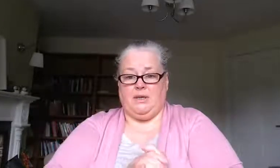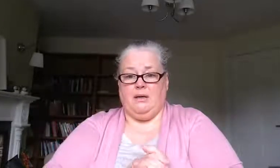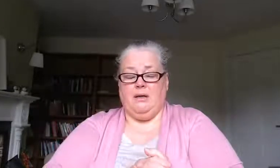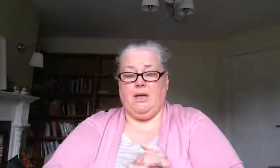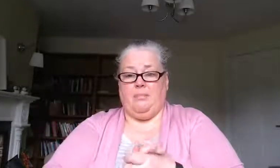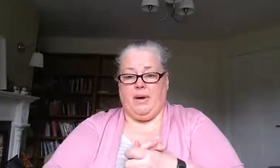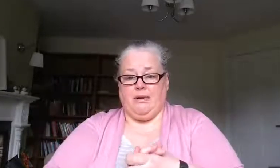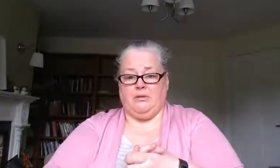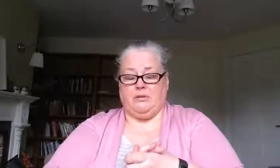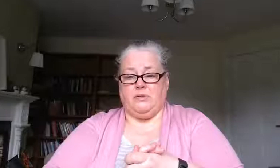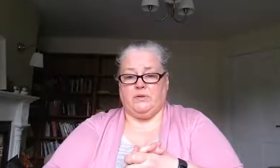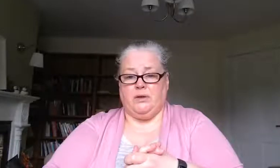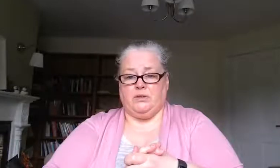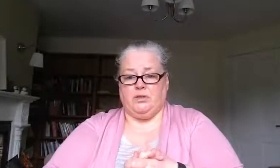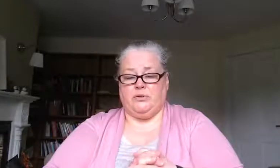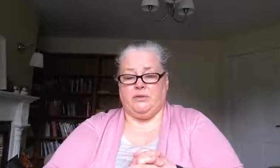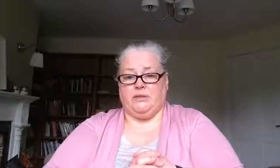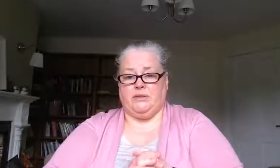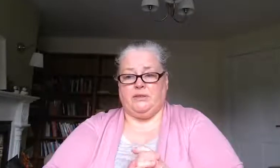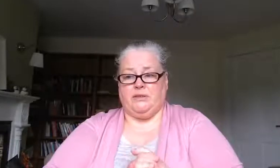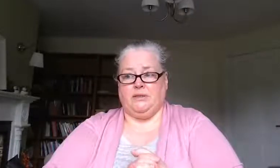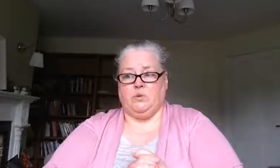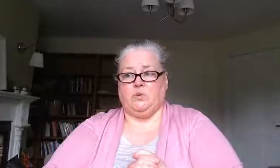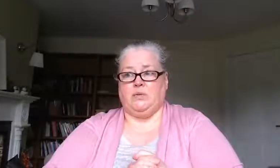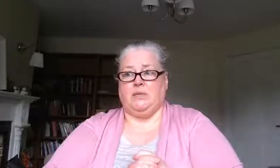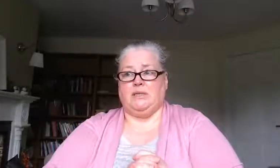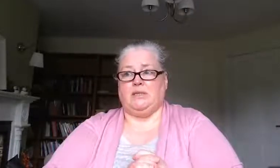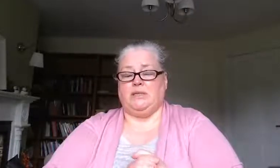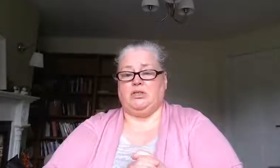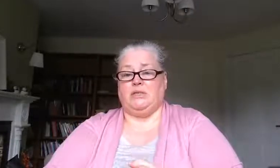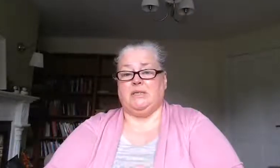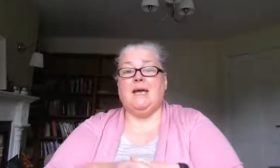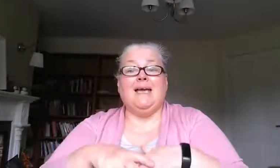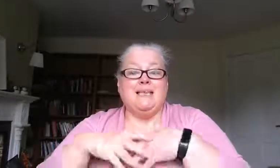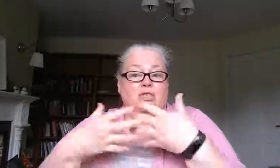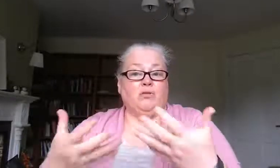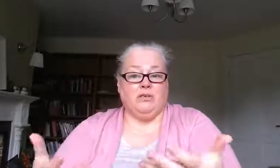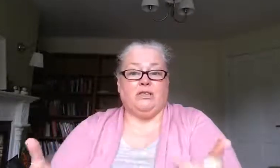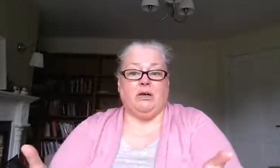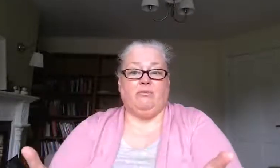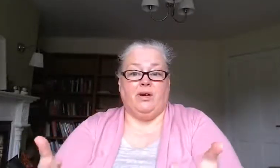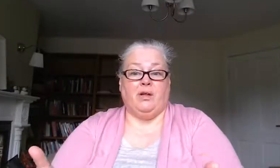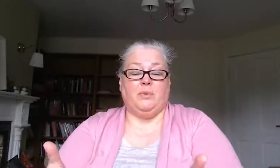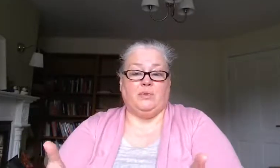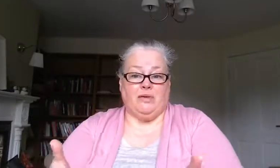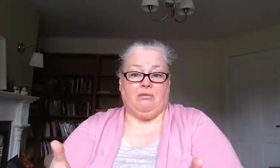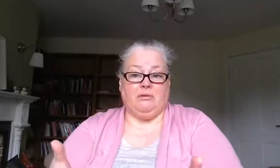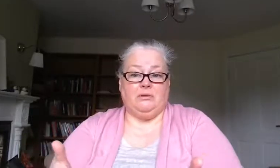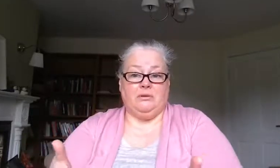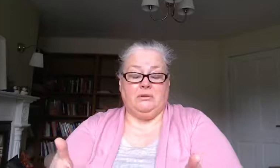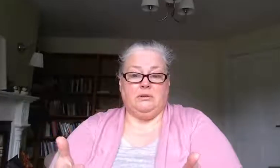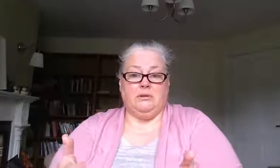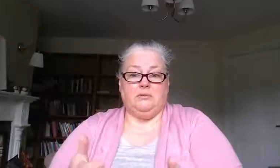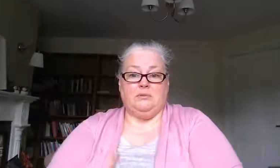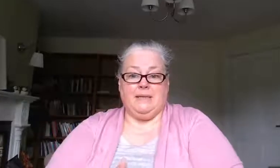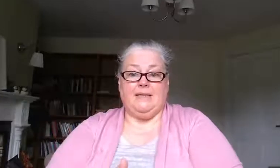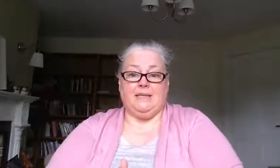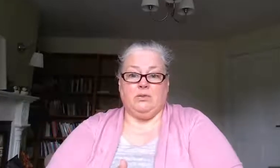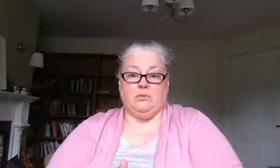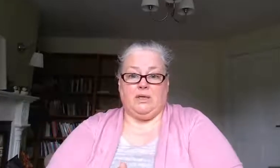a parent who's had a child recently diagnosed with this condition is is to reach out for help yourself please do that